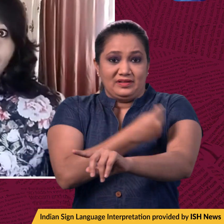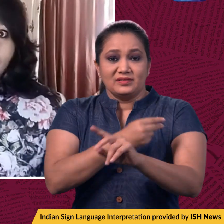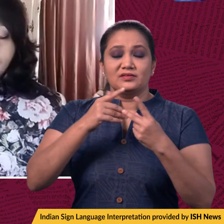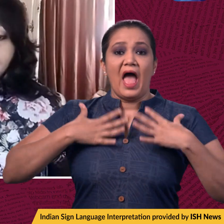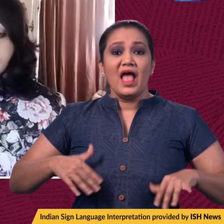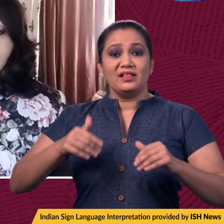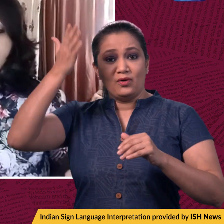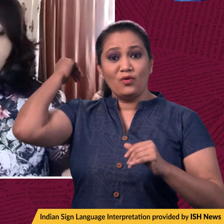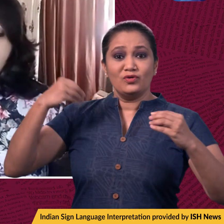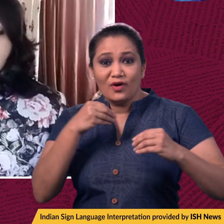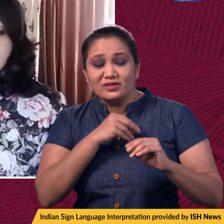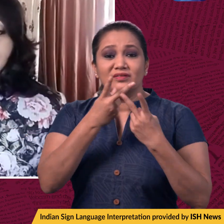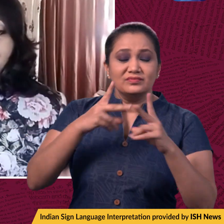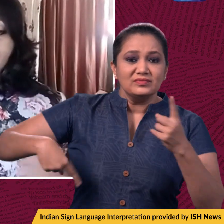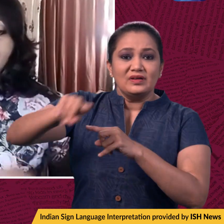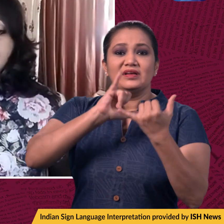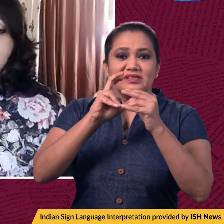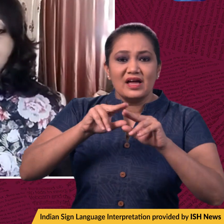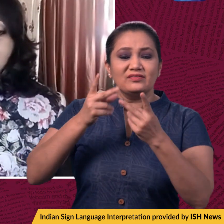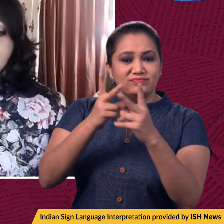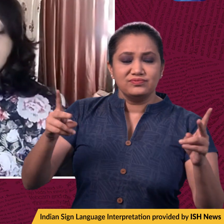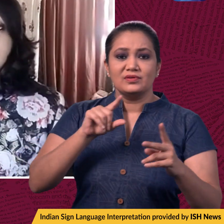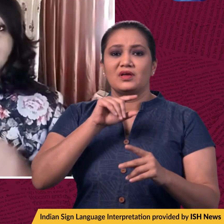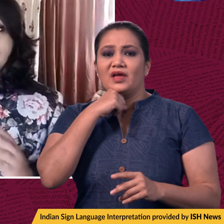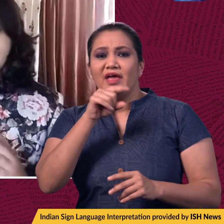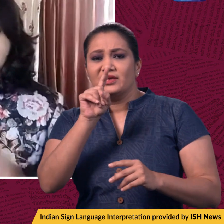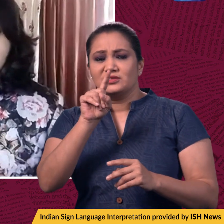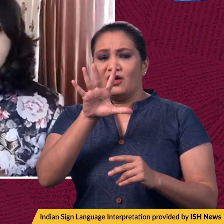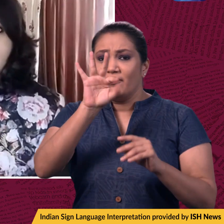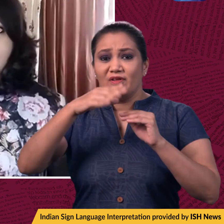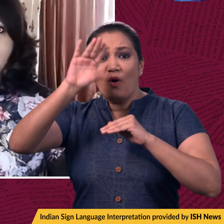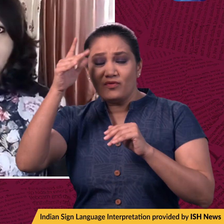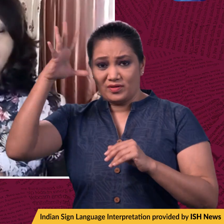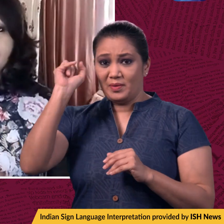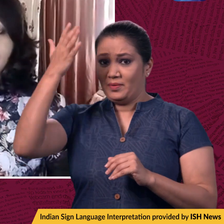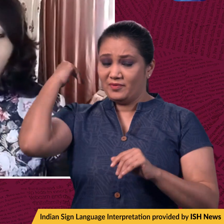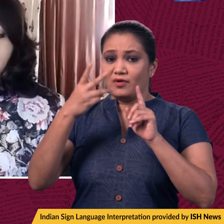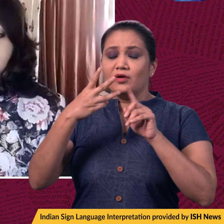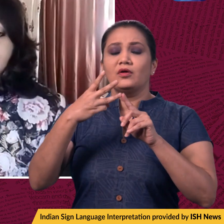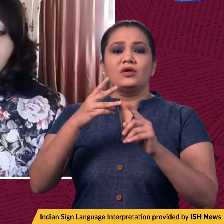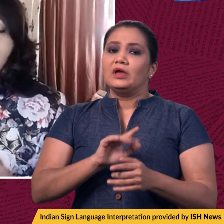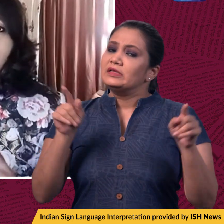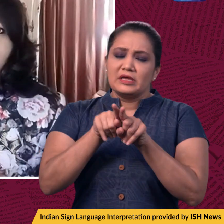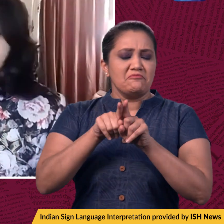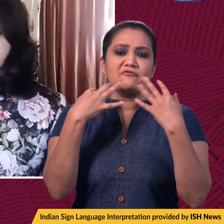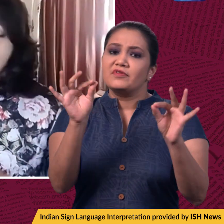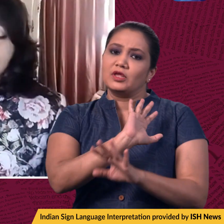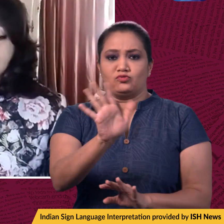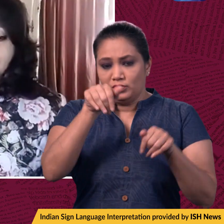workers, frontline staff and those above 60, the third jab, however, will not be free of cost, like I